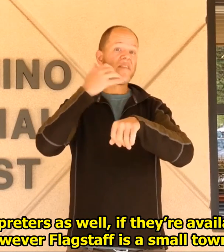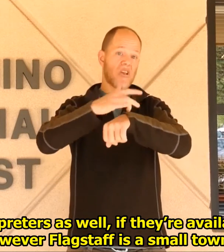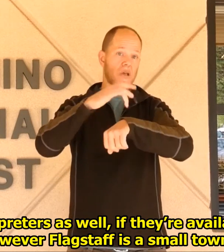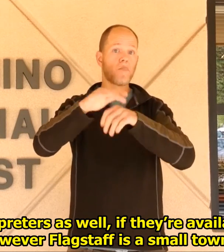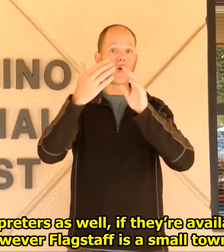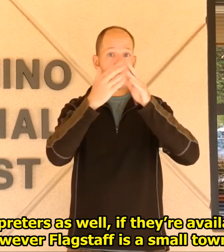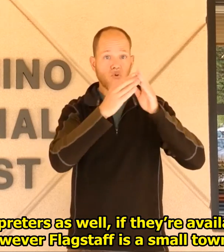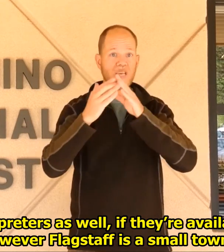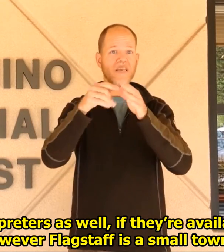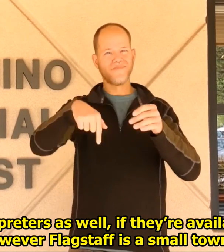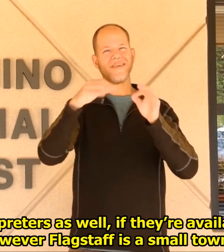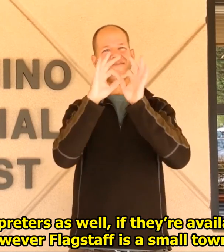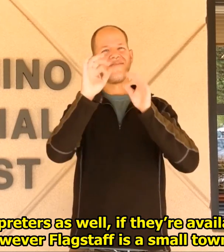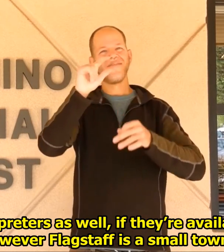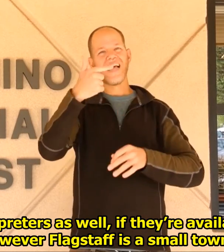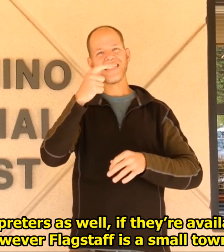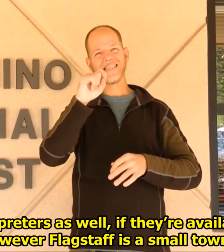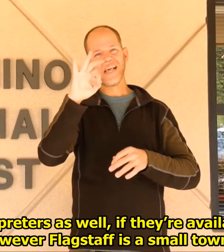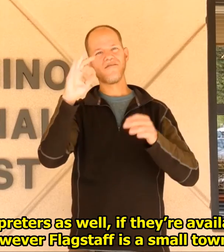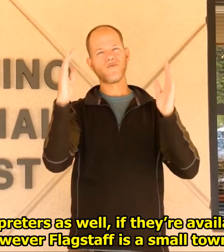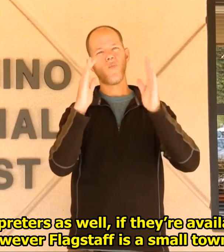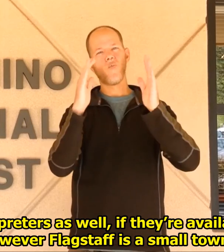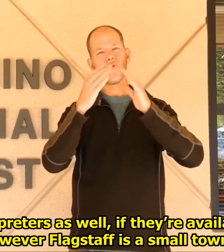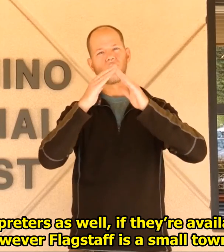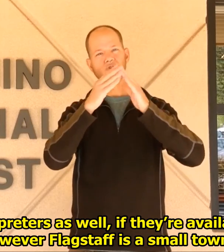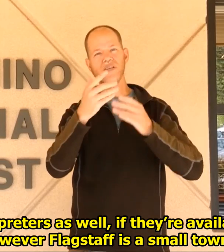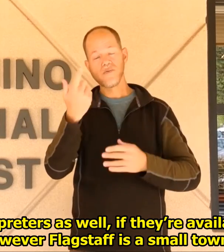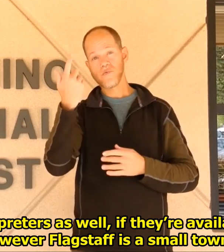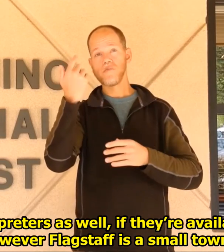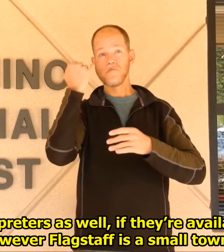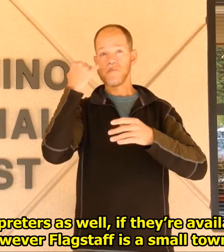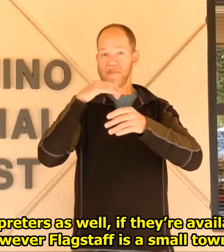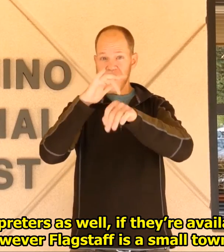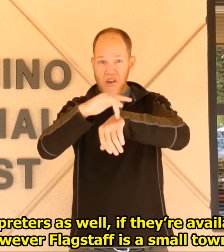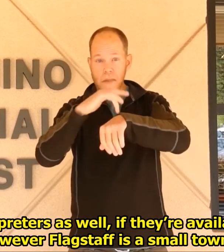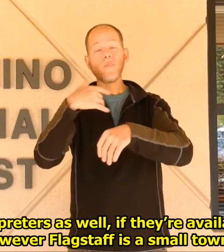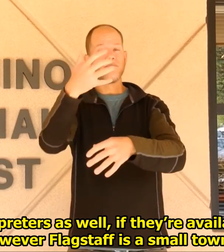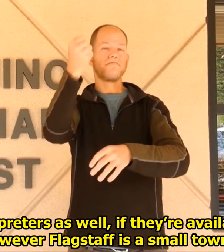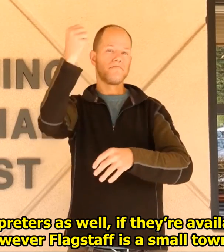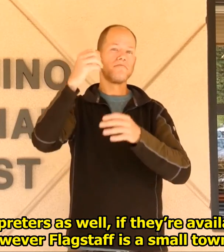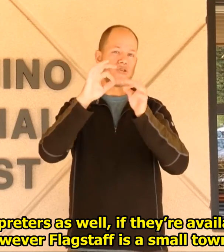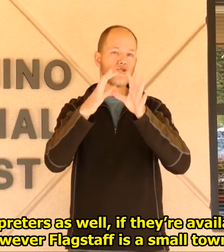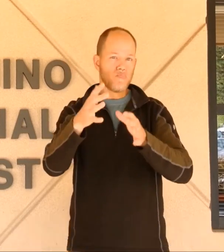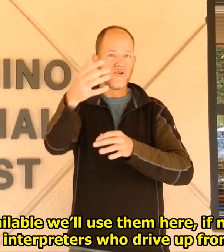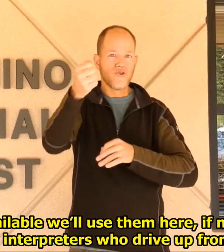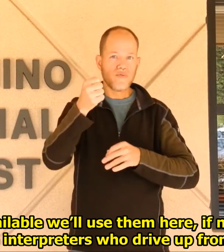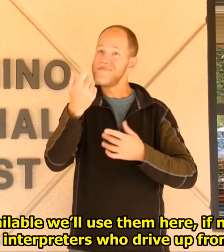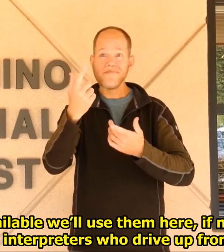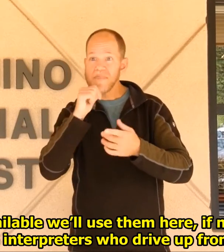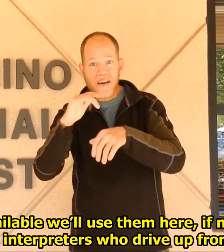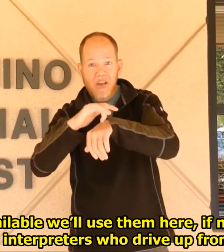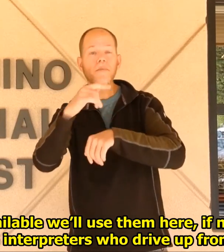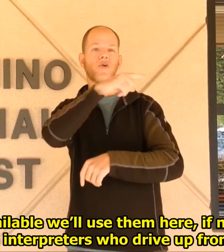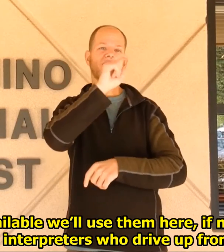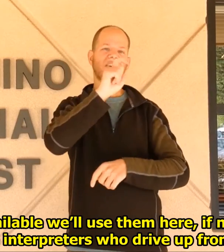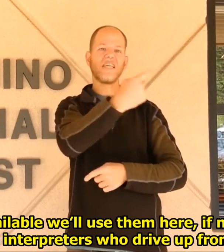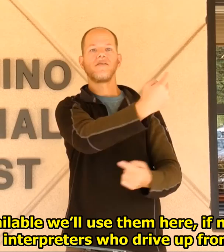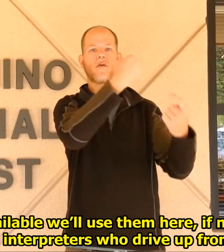I use interpreters as well if they're available here in the community. However Flagstaff is a small town. If there are interpreters available,